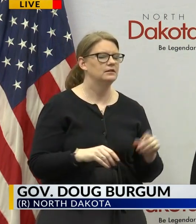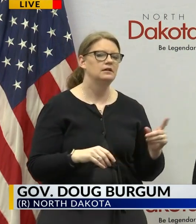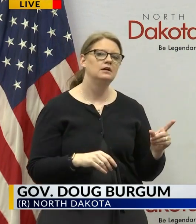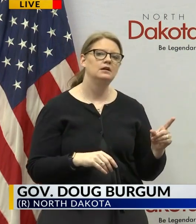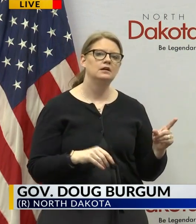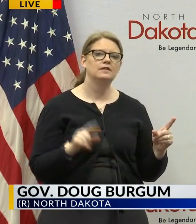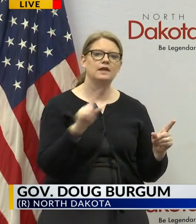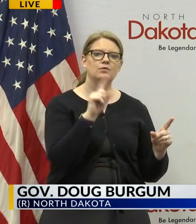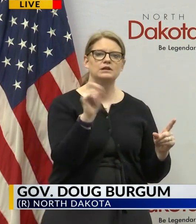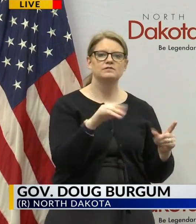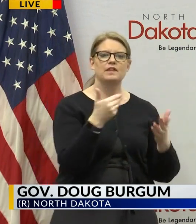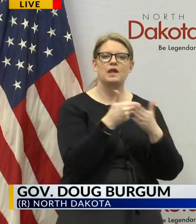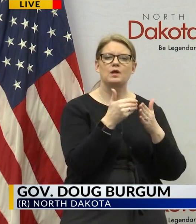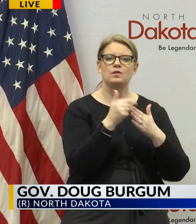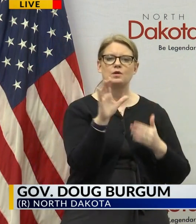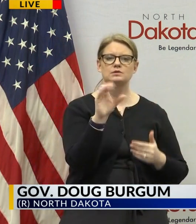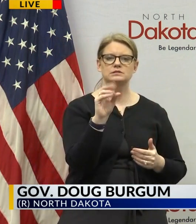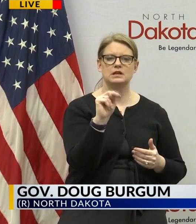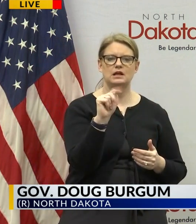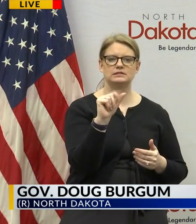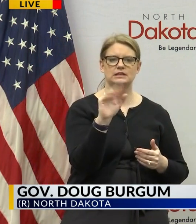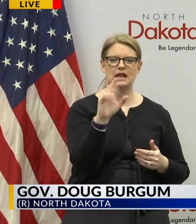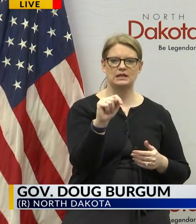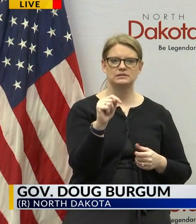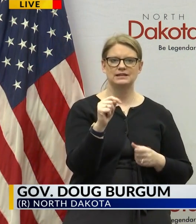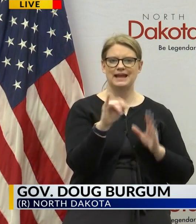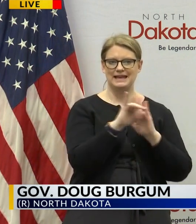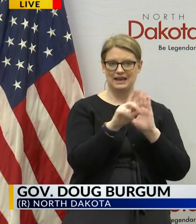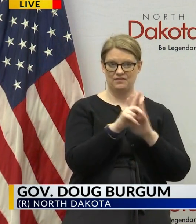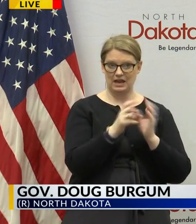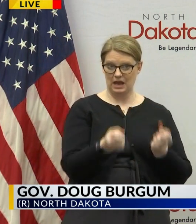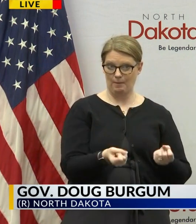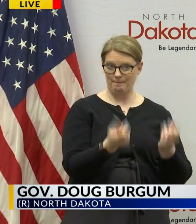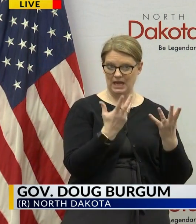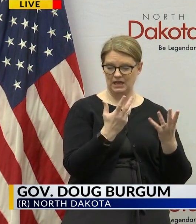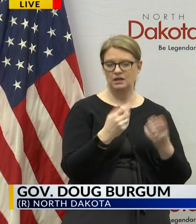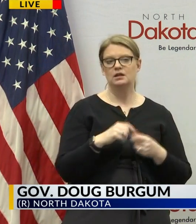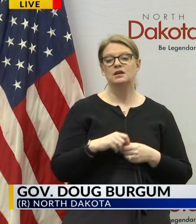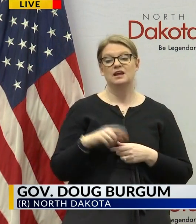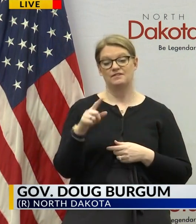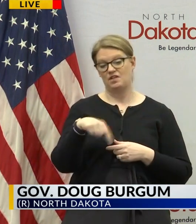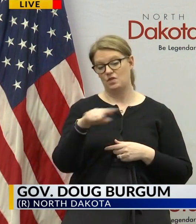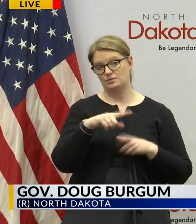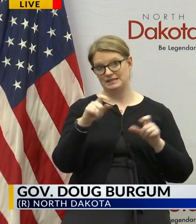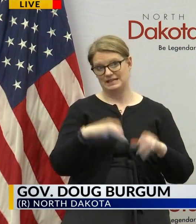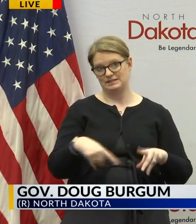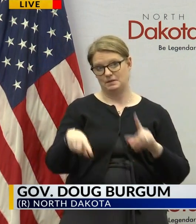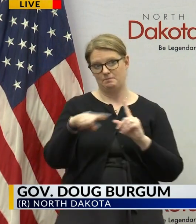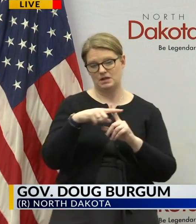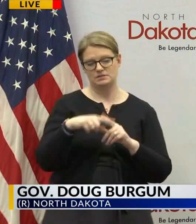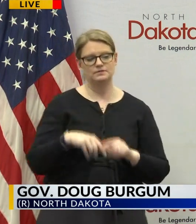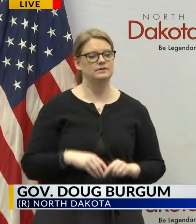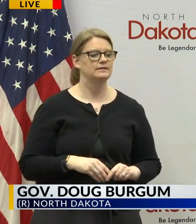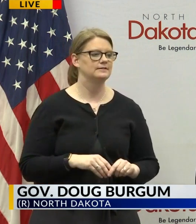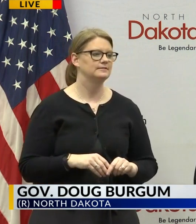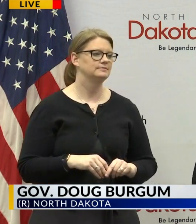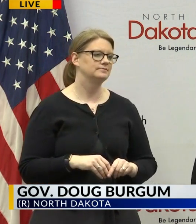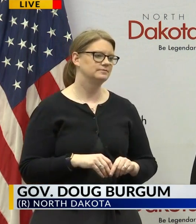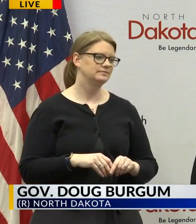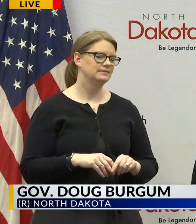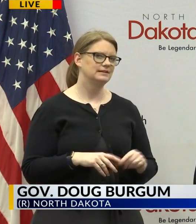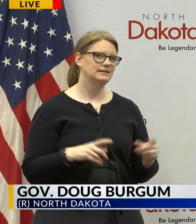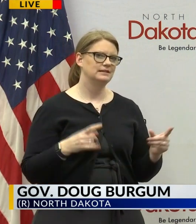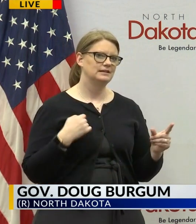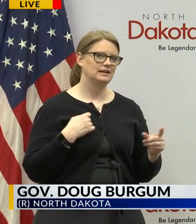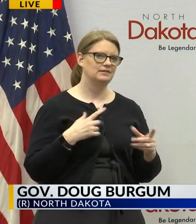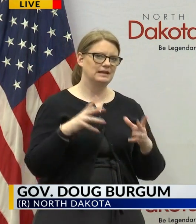was uh for the close contacts how many have been identified and have they been tested and been positive i will take the